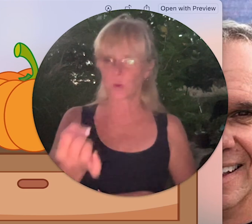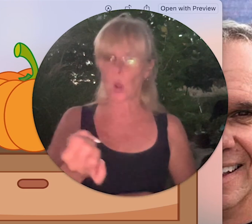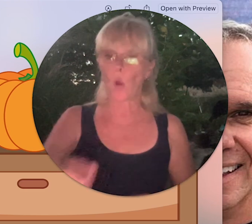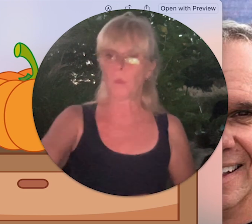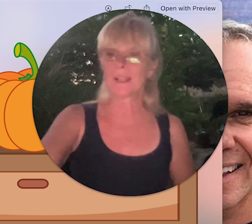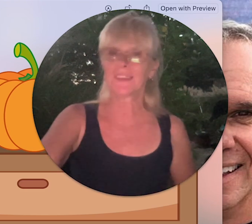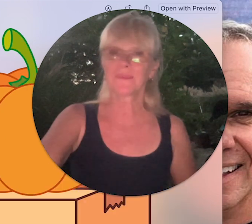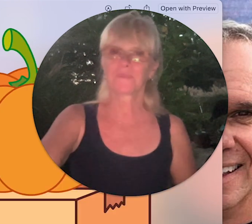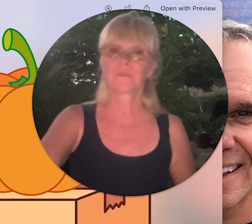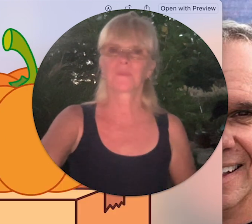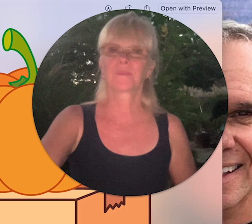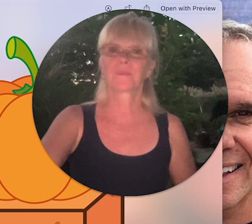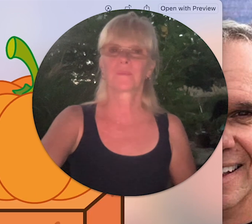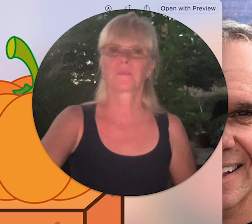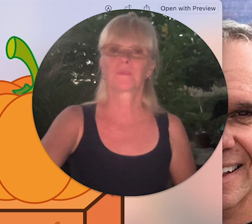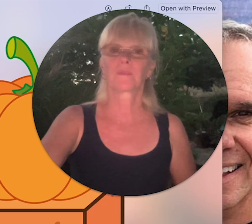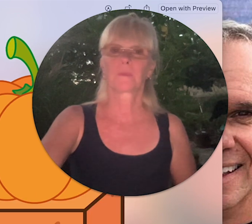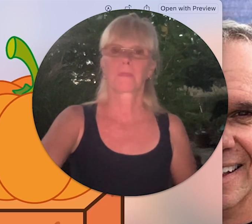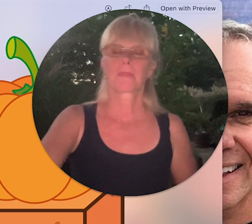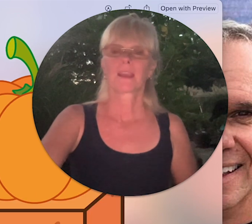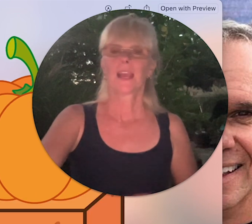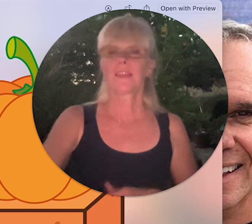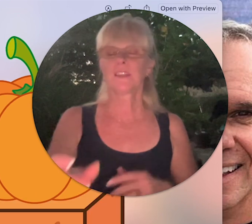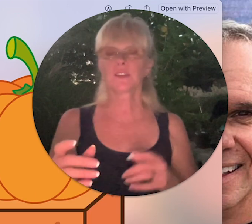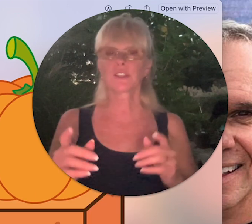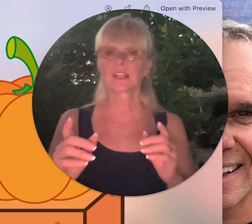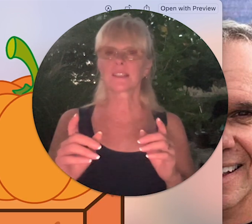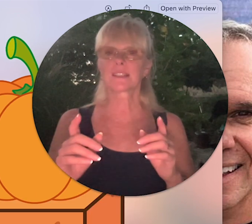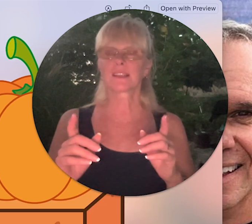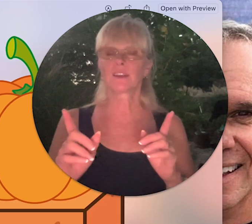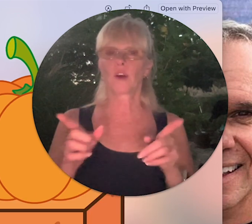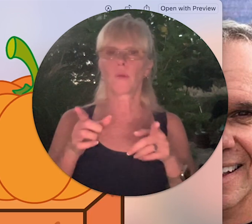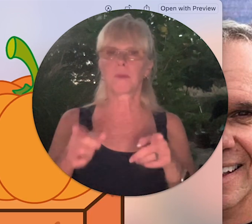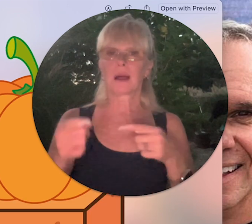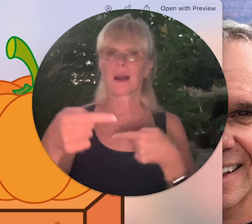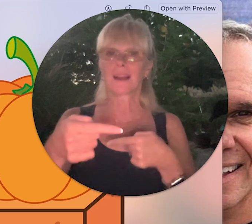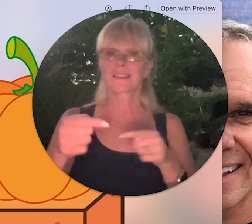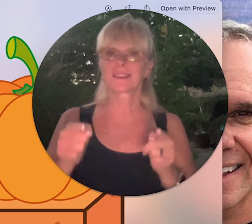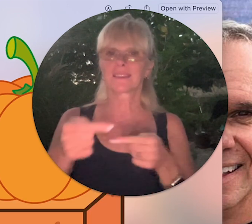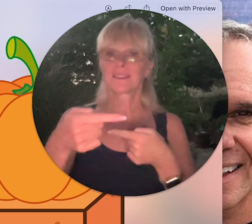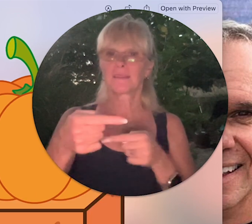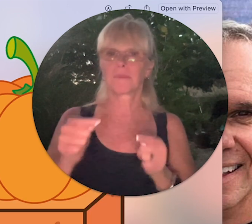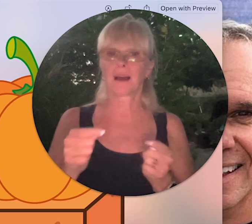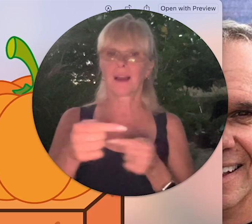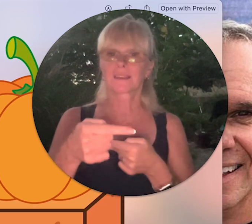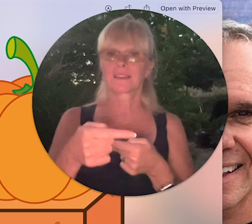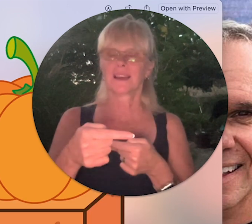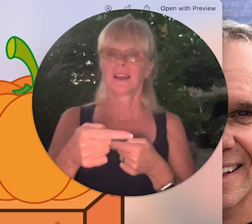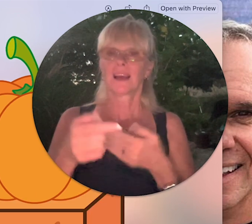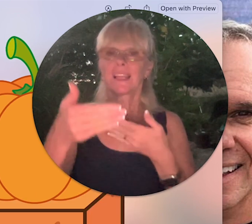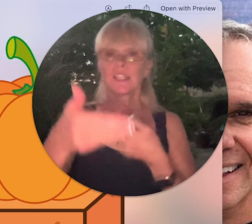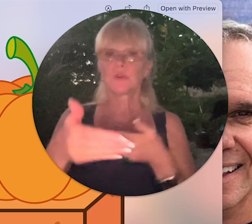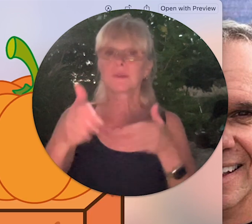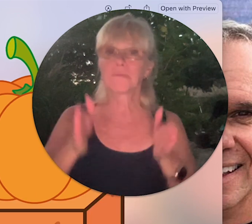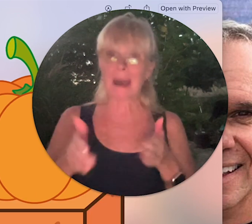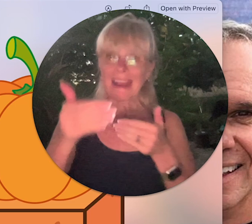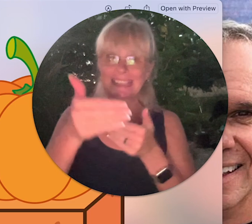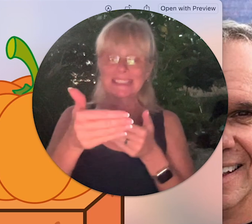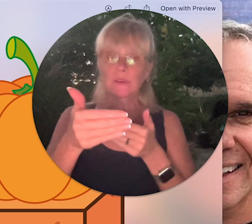open and these are just you know blocks blocks I didn't use box in most